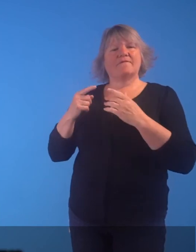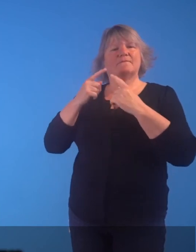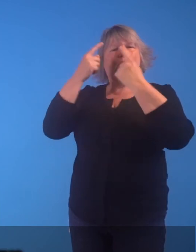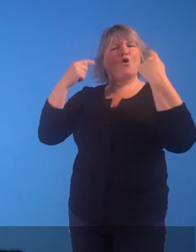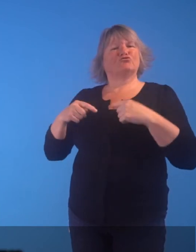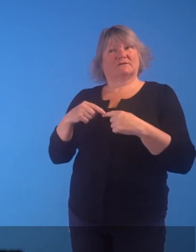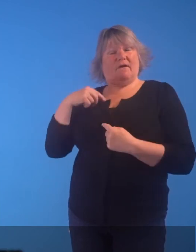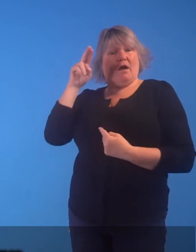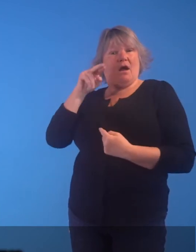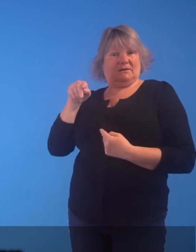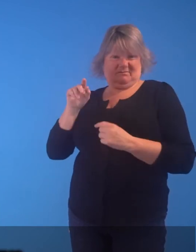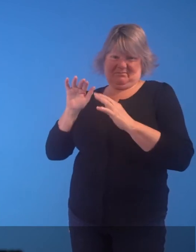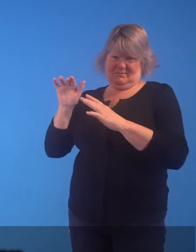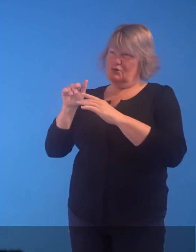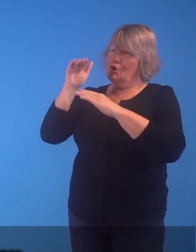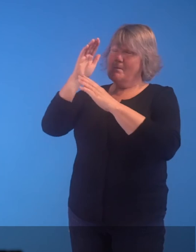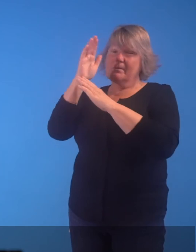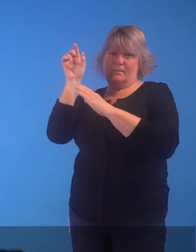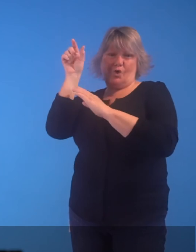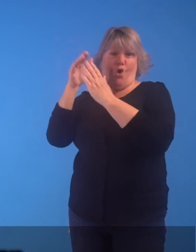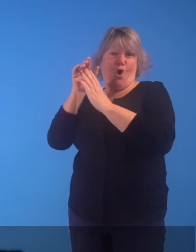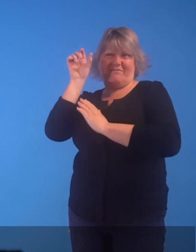A self-portrait of the artist features in the top right corner.